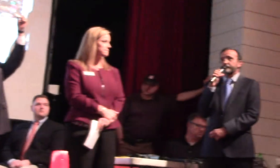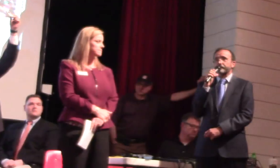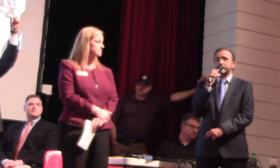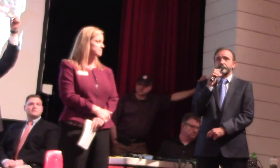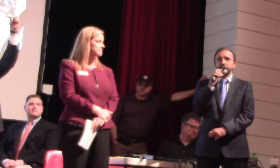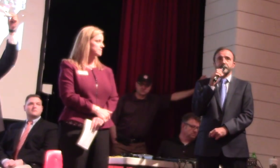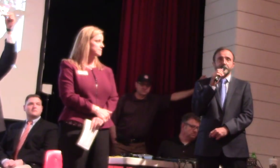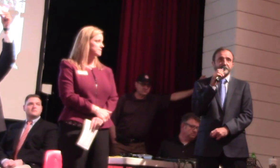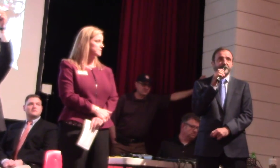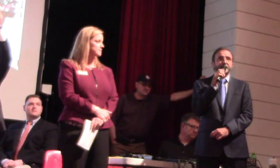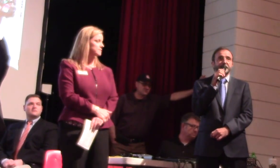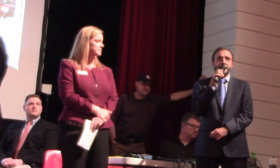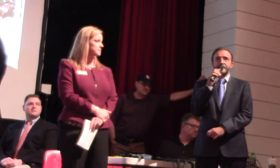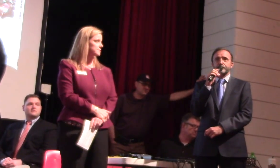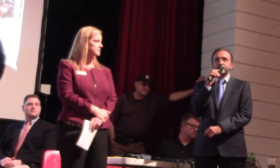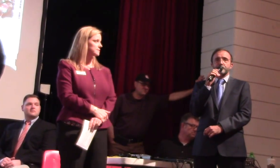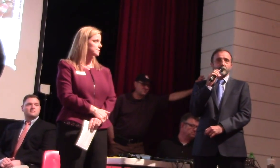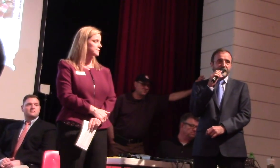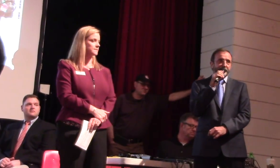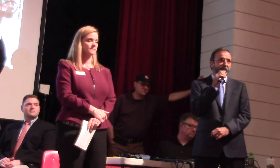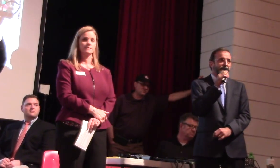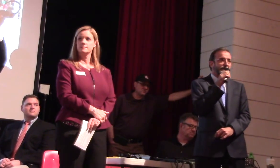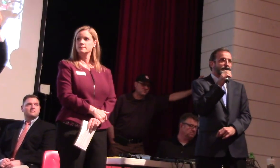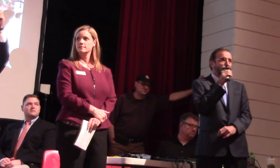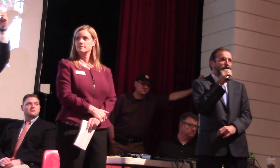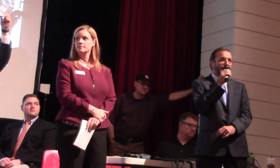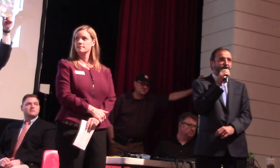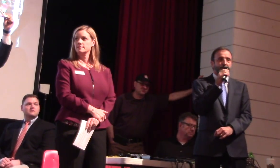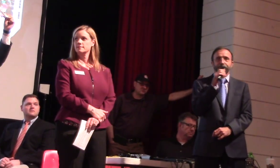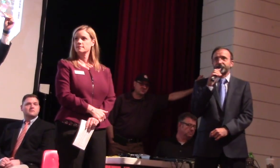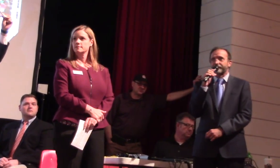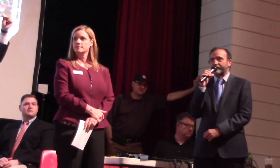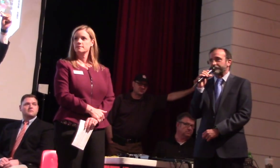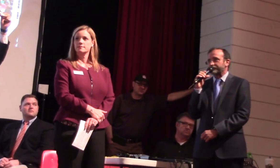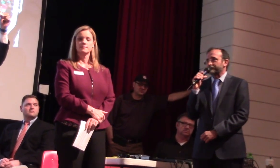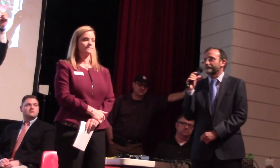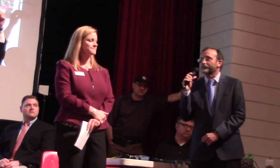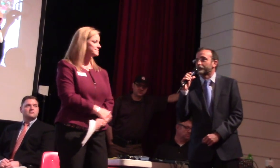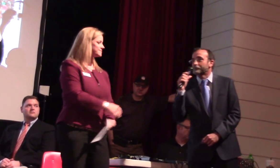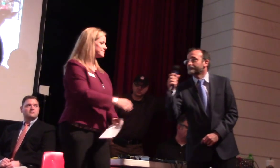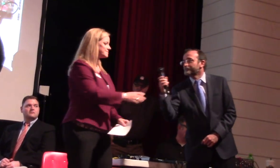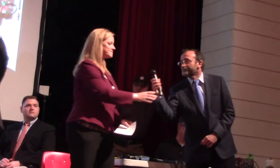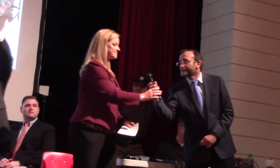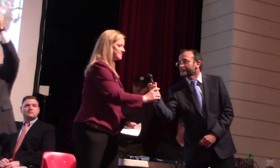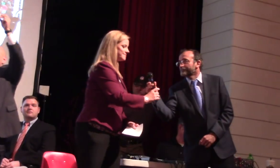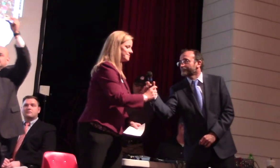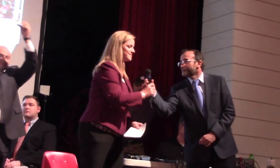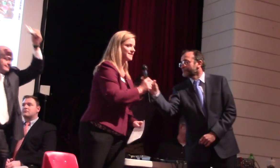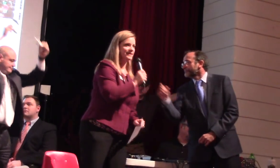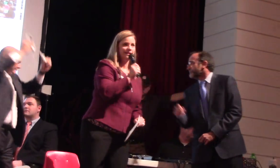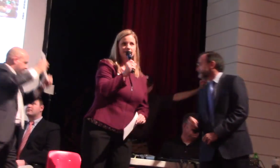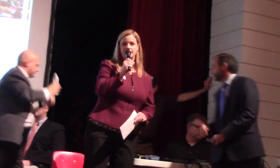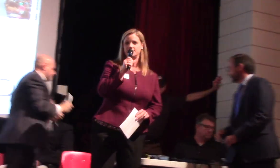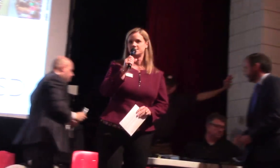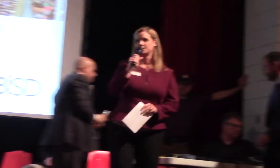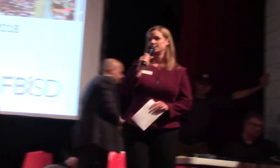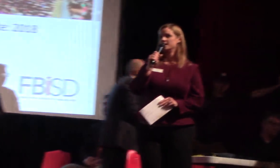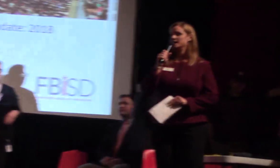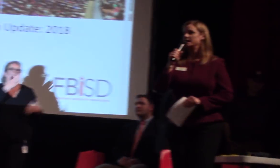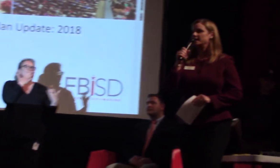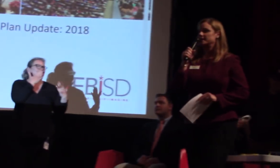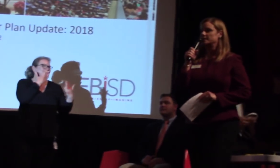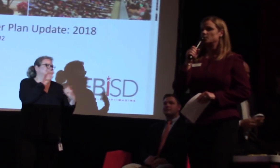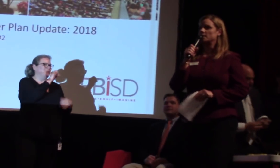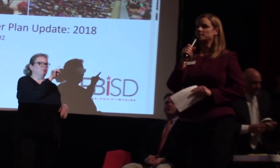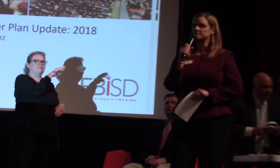y vamos a hacer interpretación simultánea de toda la sesión. Gracias. Thank you. Thank you, sir.